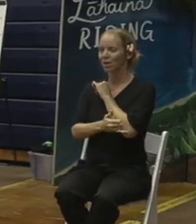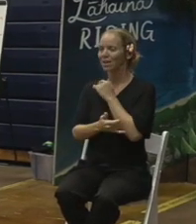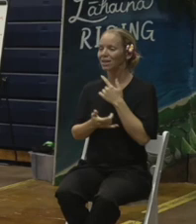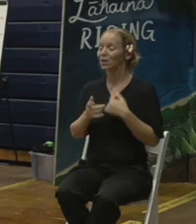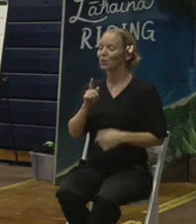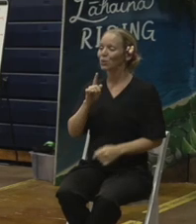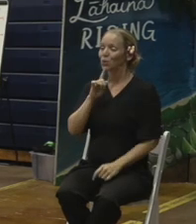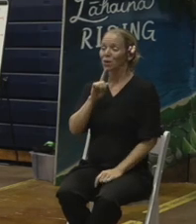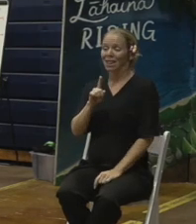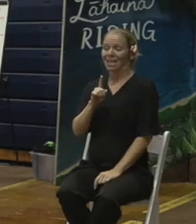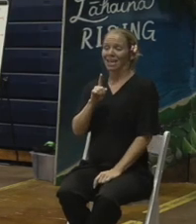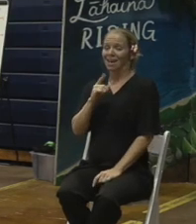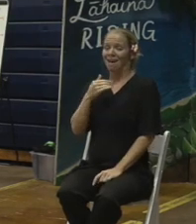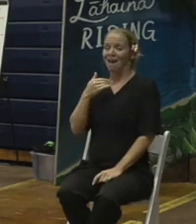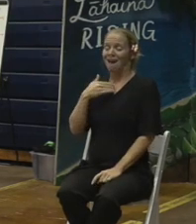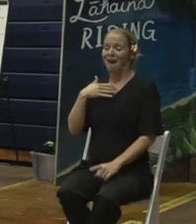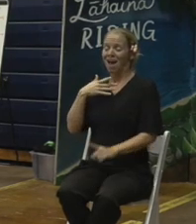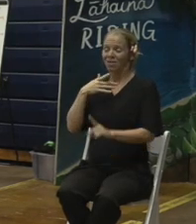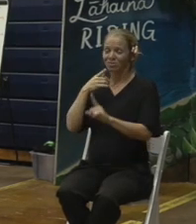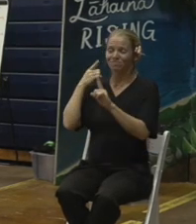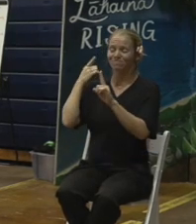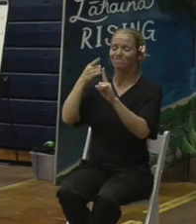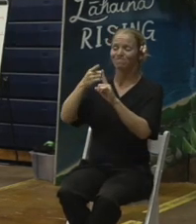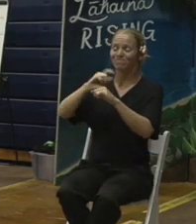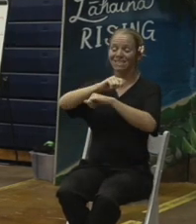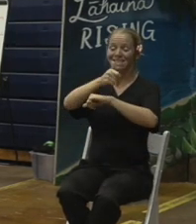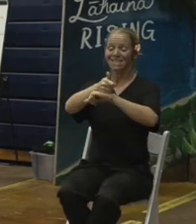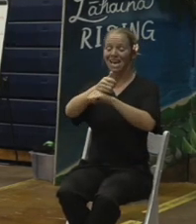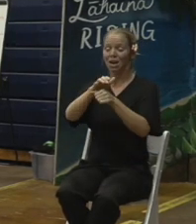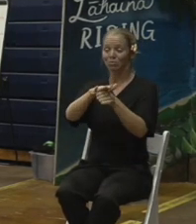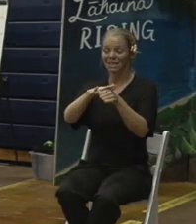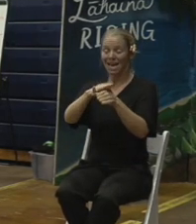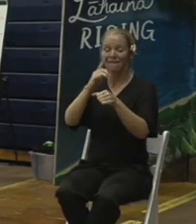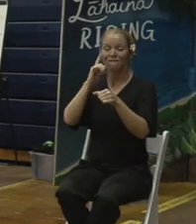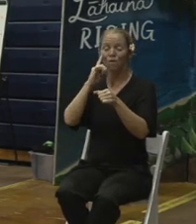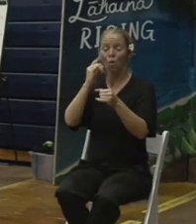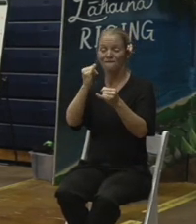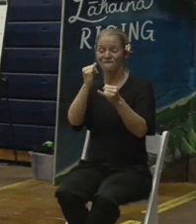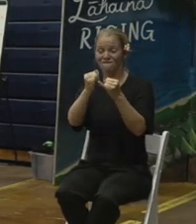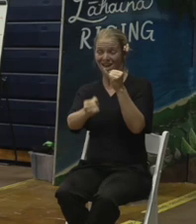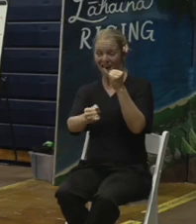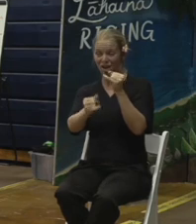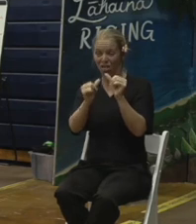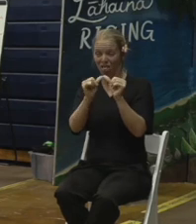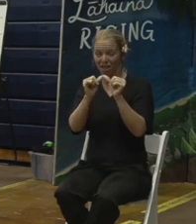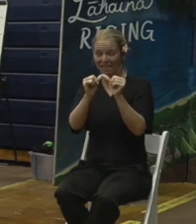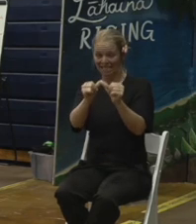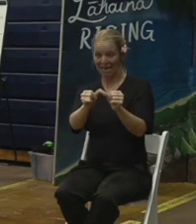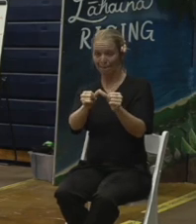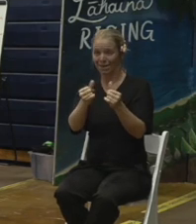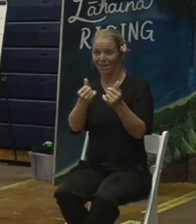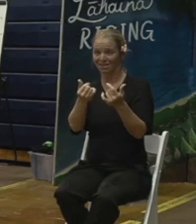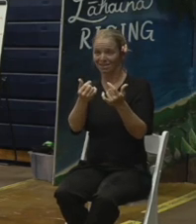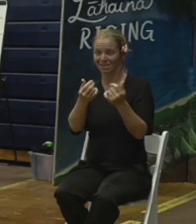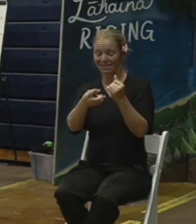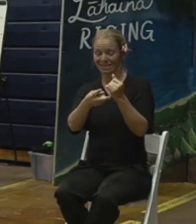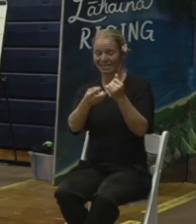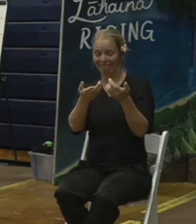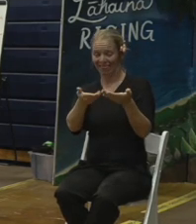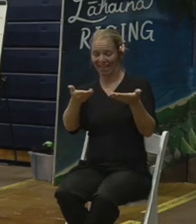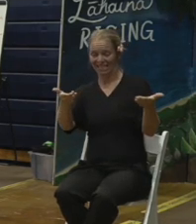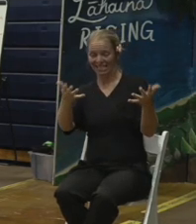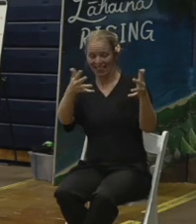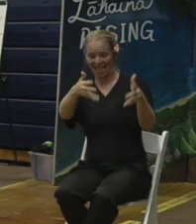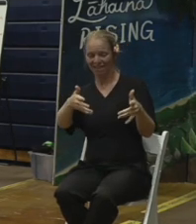for the final containment that has yet been determined. I just want to share that with you because I know that's like a